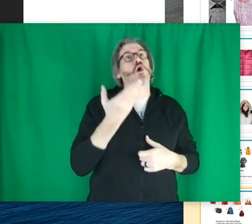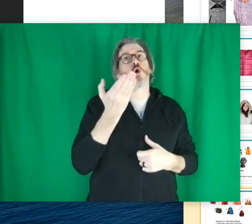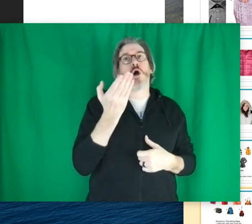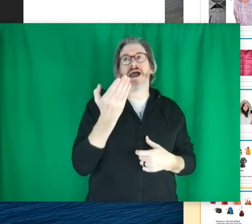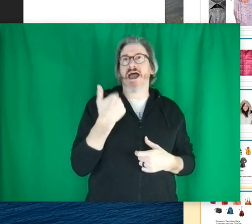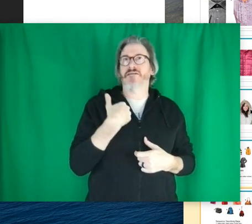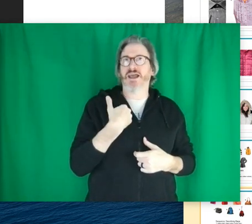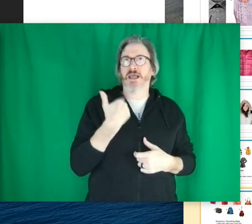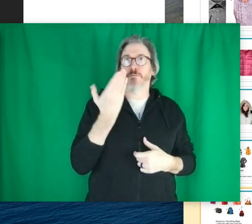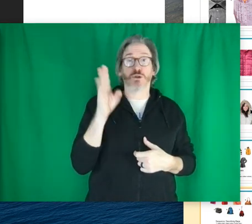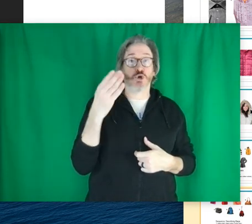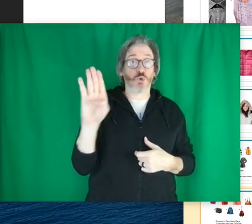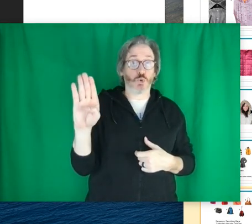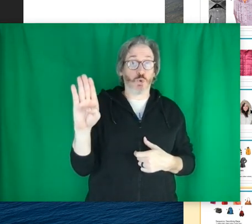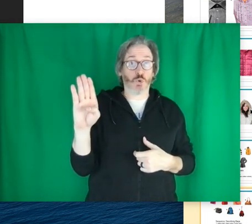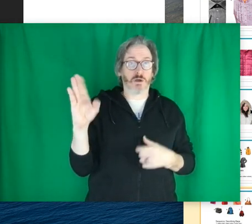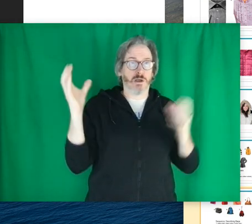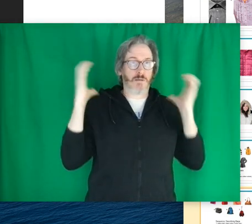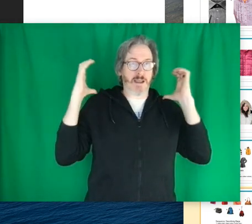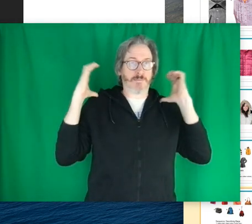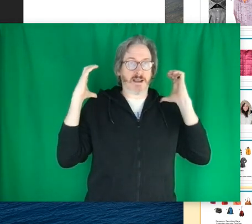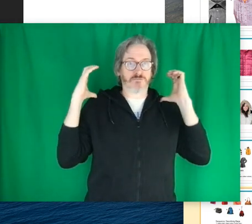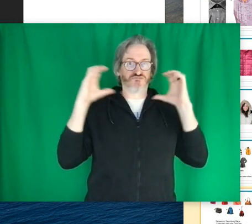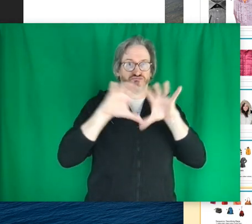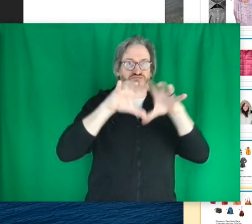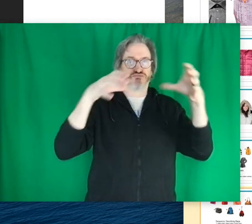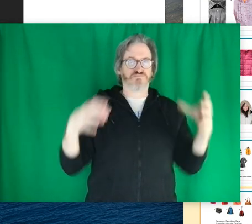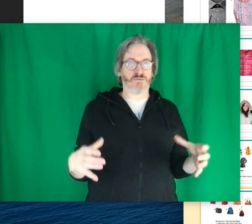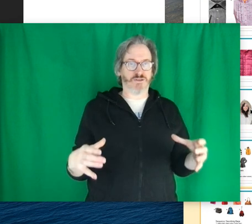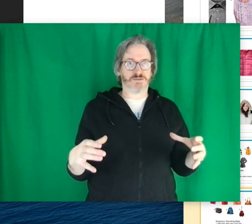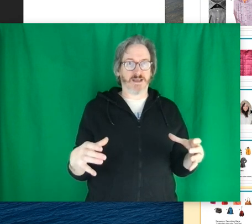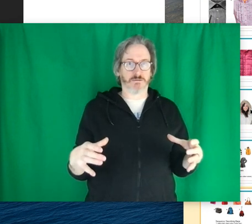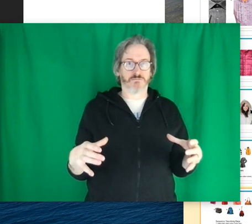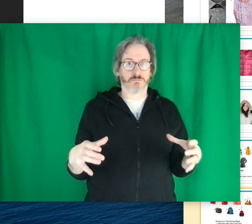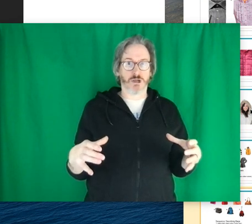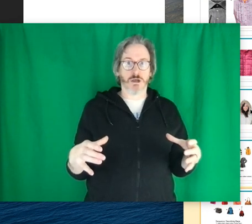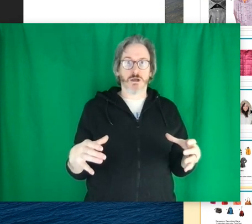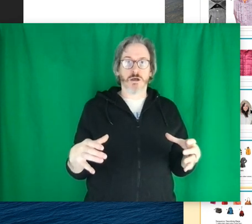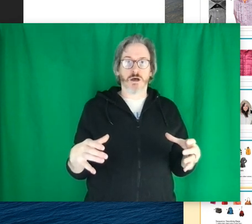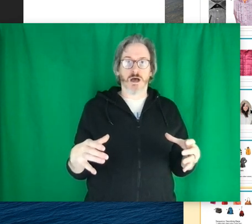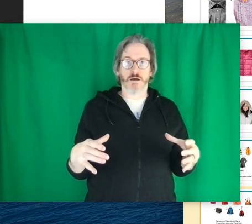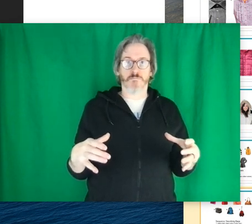So I have a blue backpack. About this big.